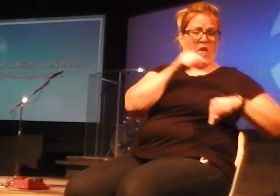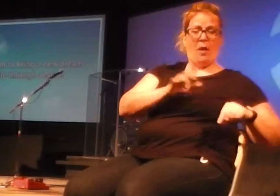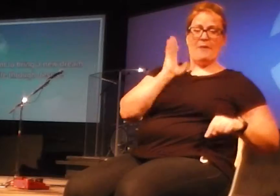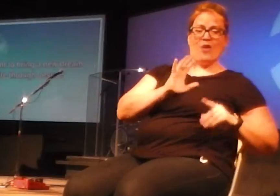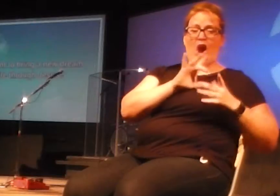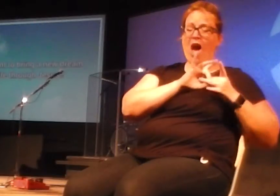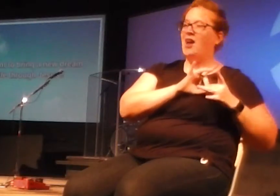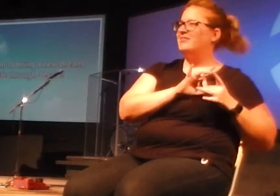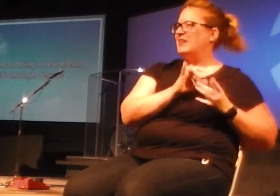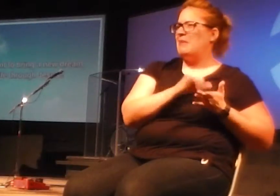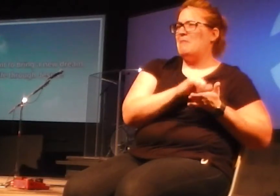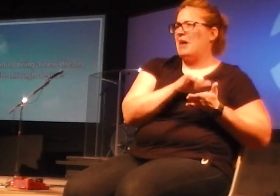just a few moments ago.